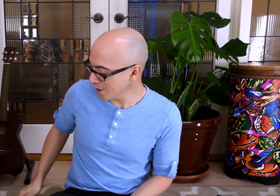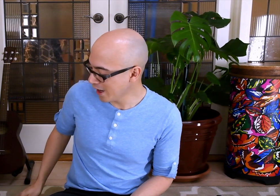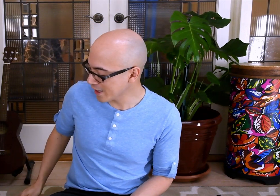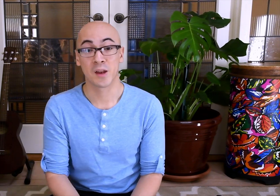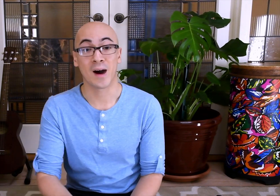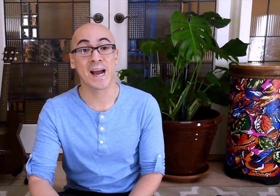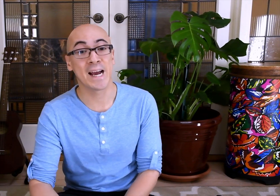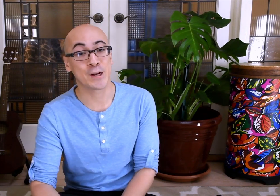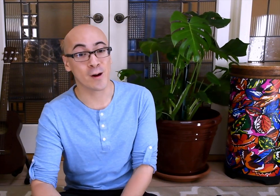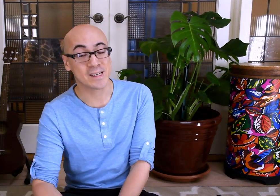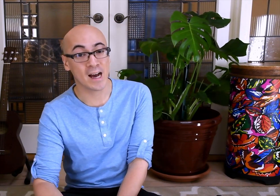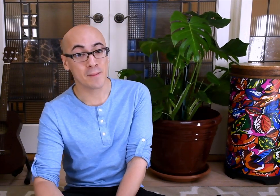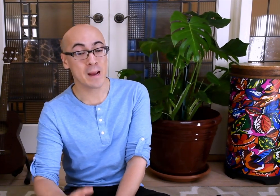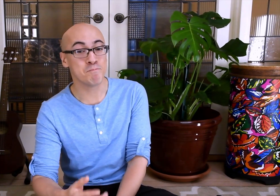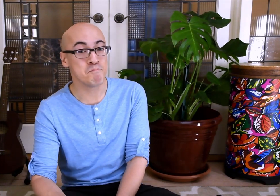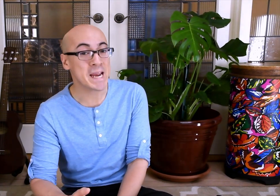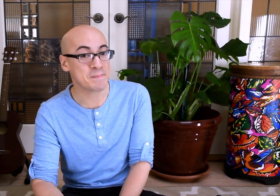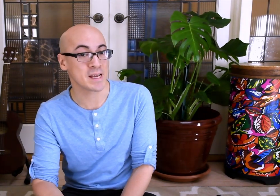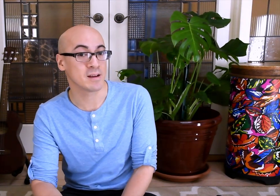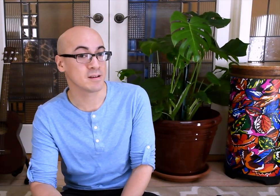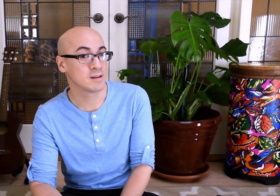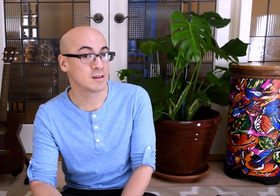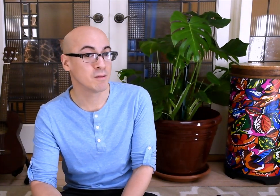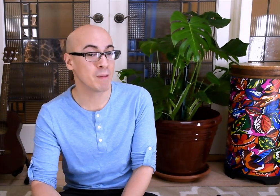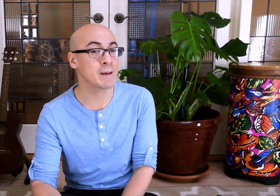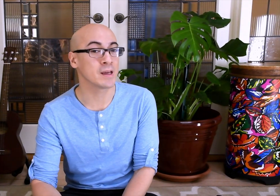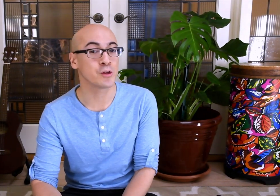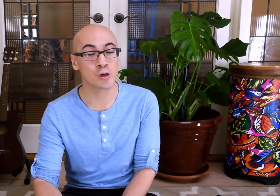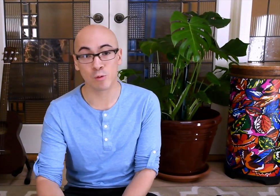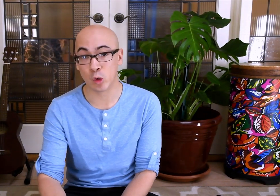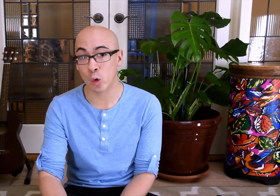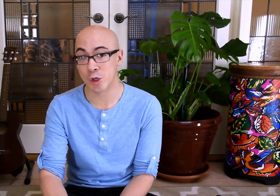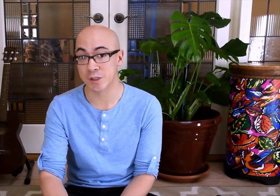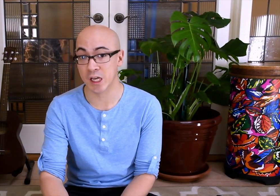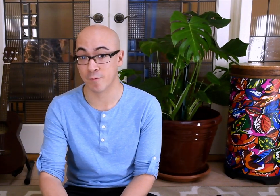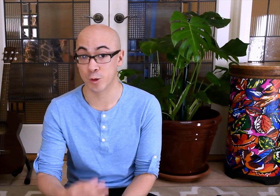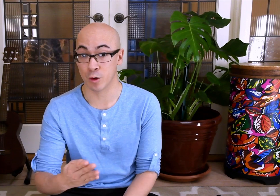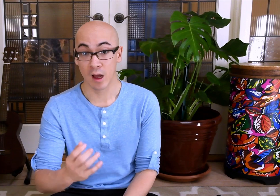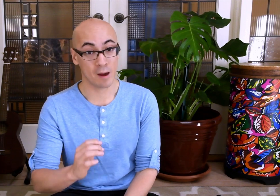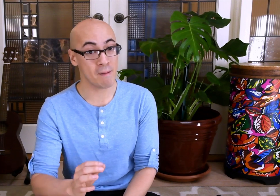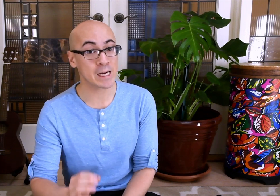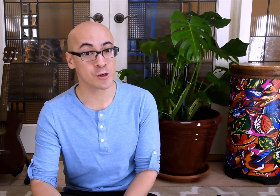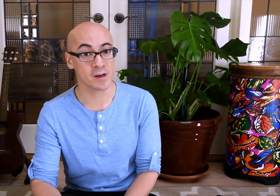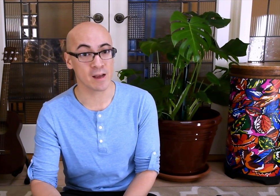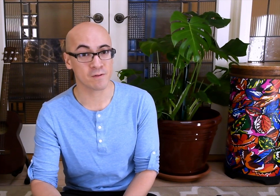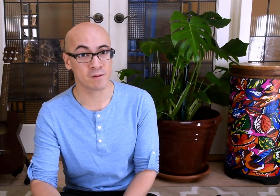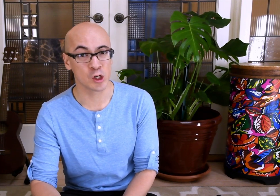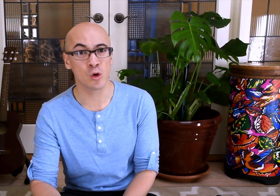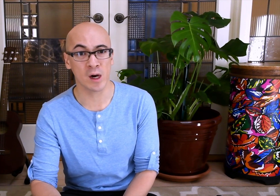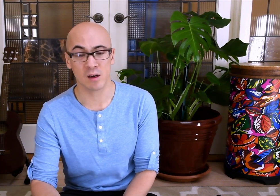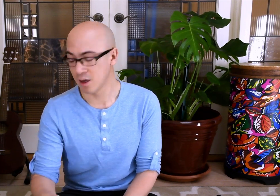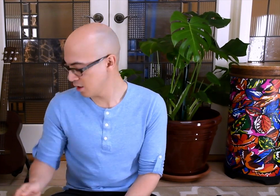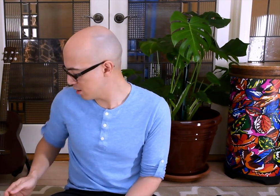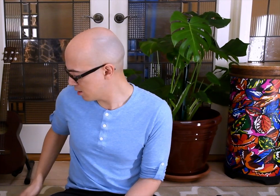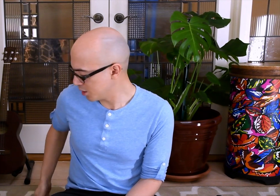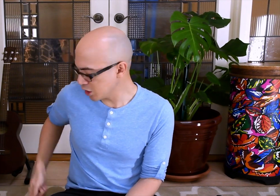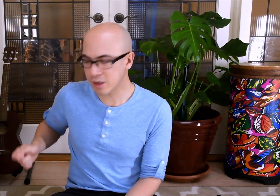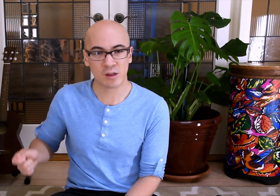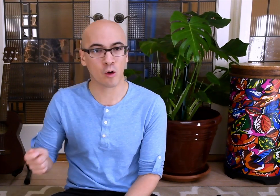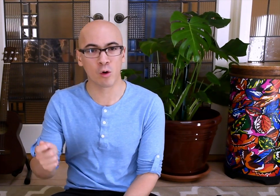Awesome. I had a great time. And maybe, maybe, you can record yourself with your imaginary knife. You know what? You can hold